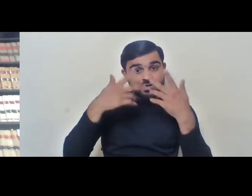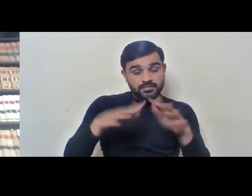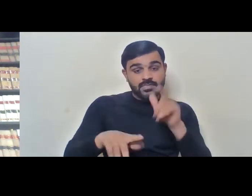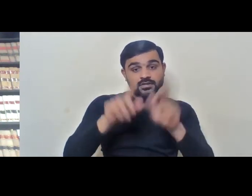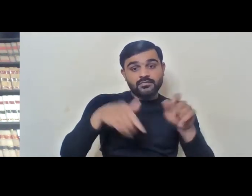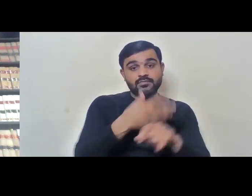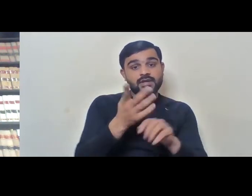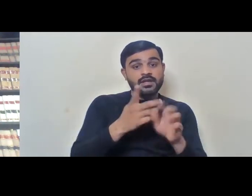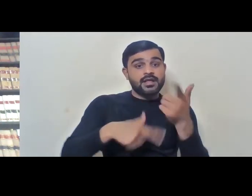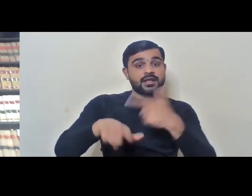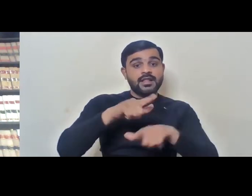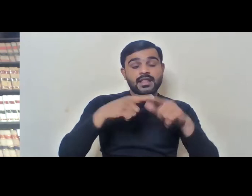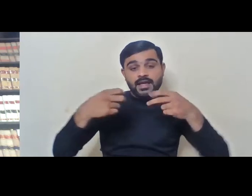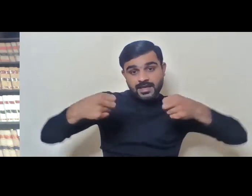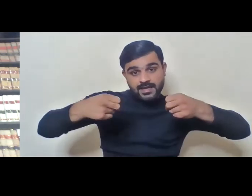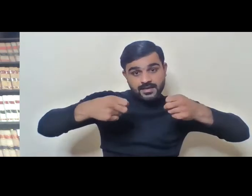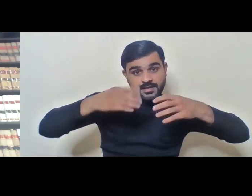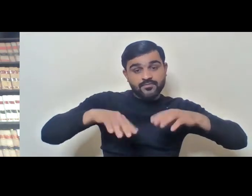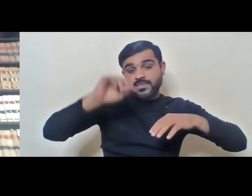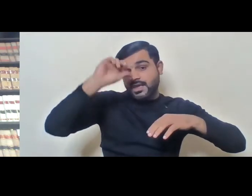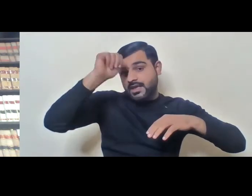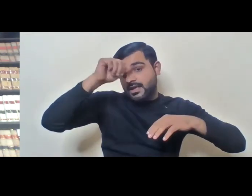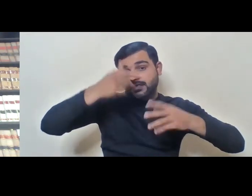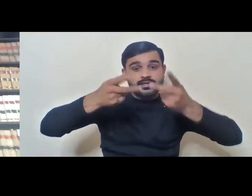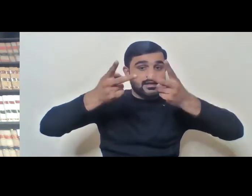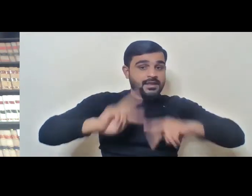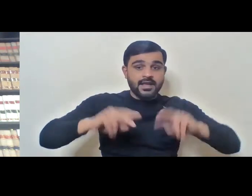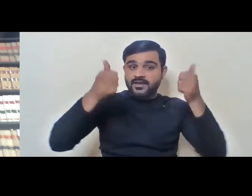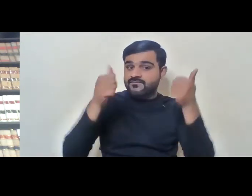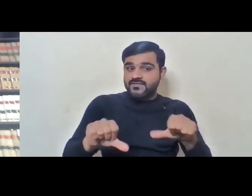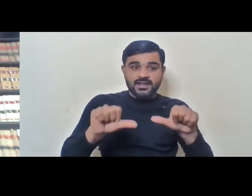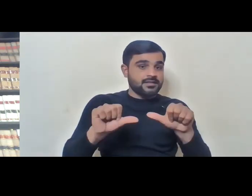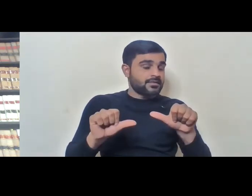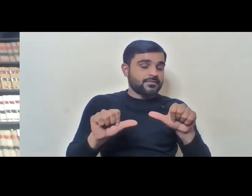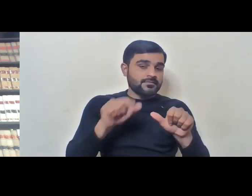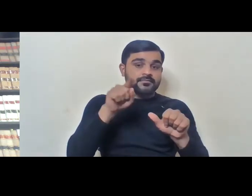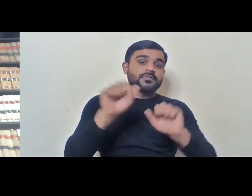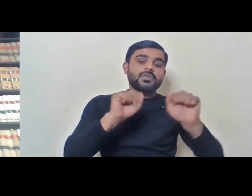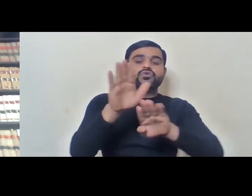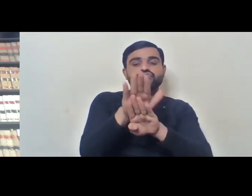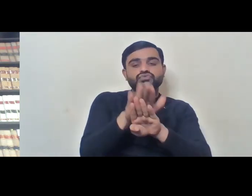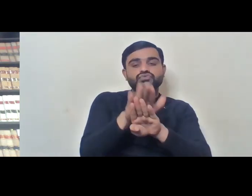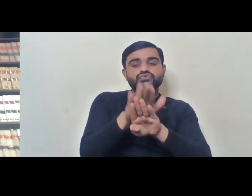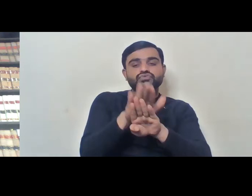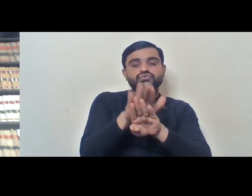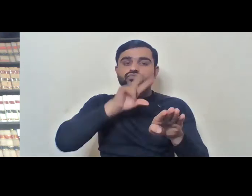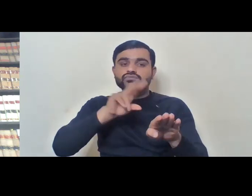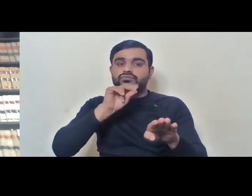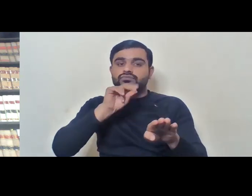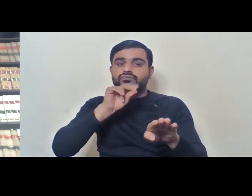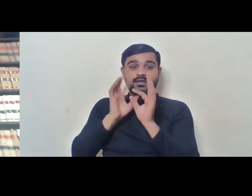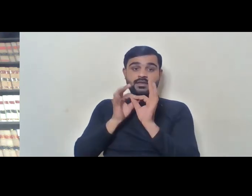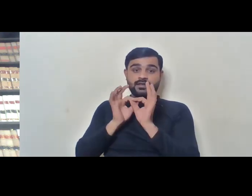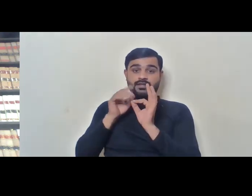you have live transcription is not able transcribe So, tell us a little slowly so that interpreters